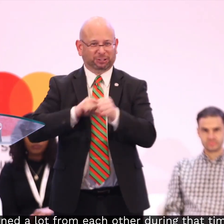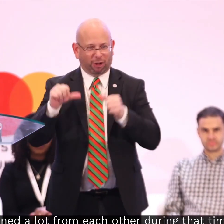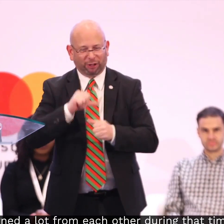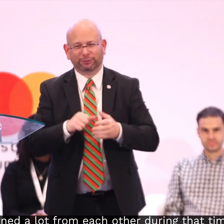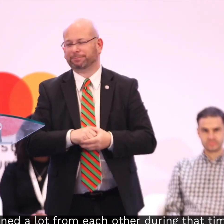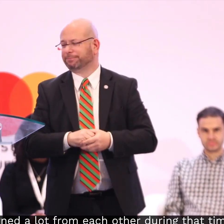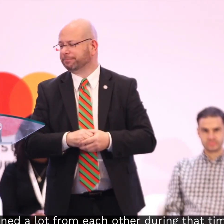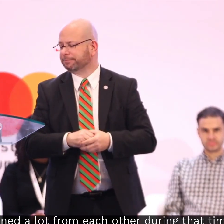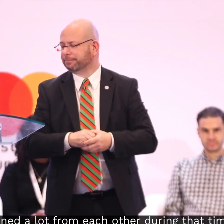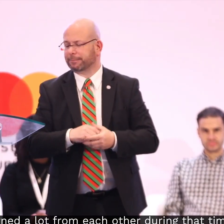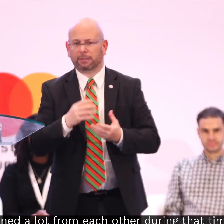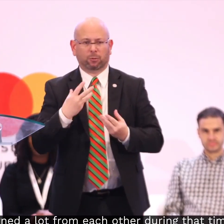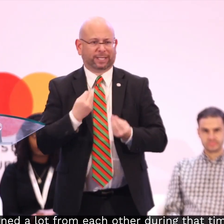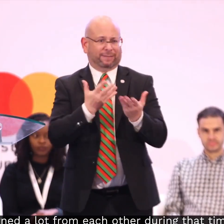So we learned a lot from each other during that time.